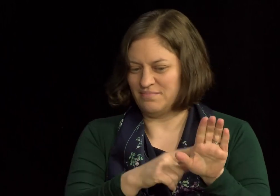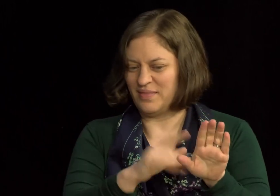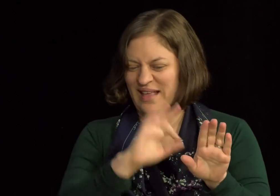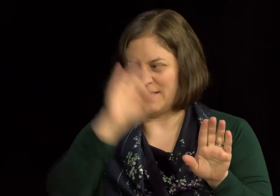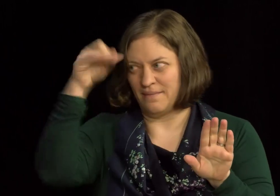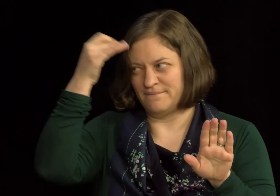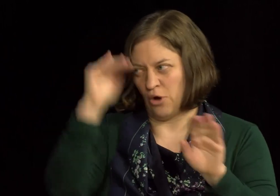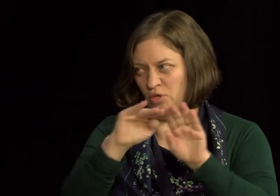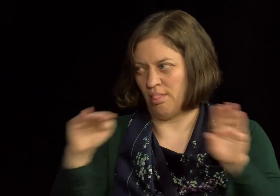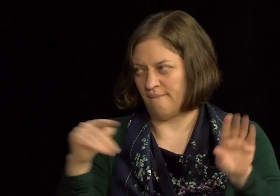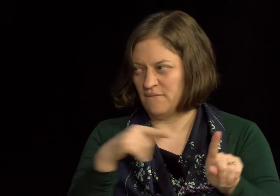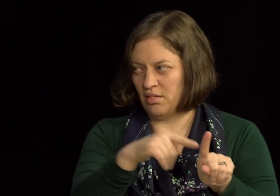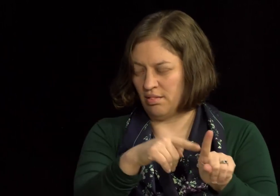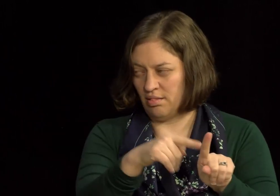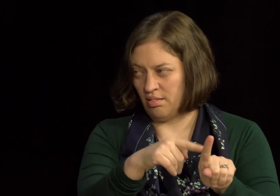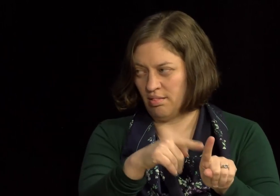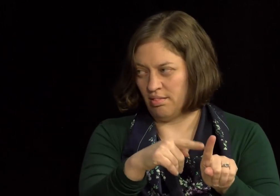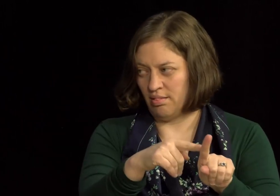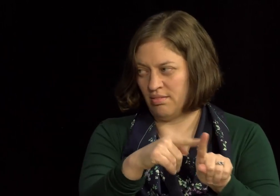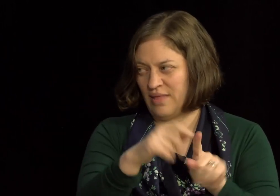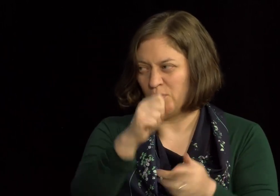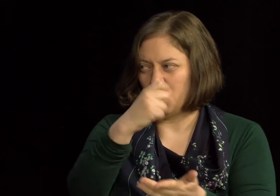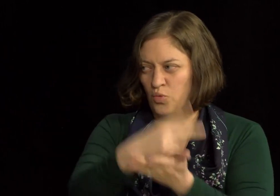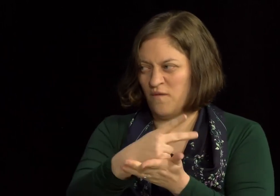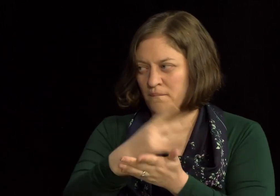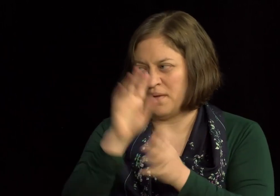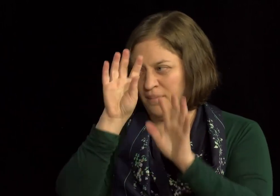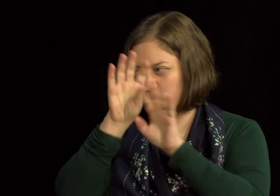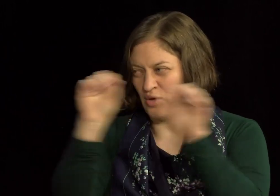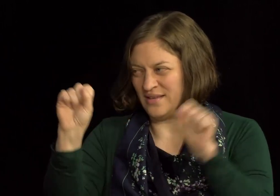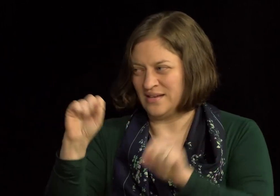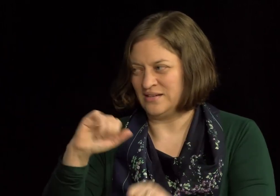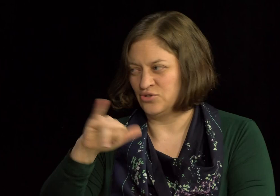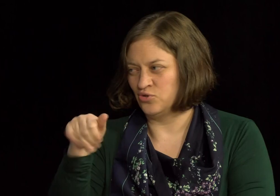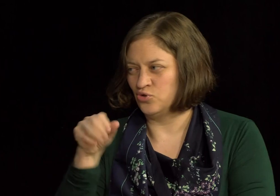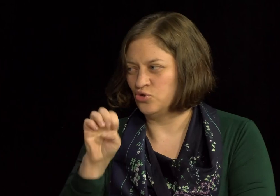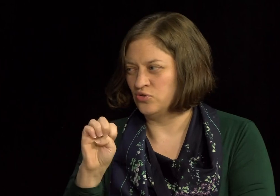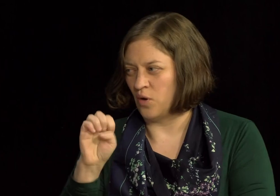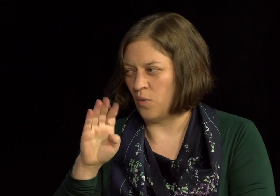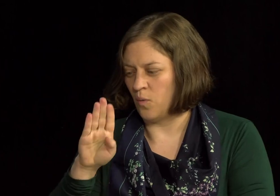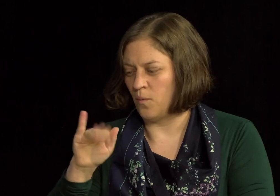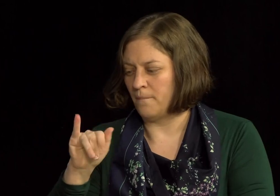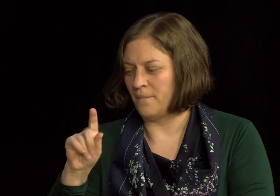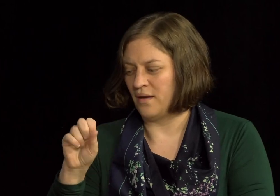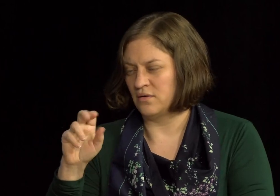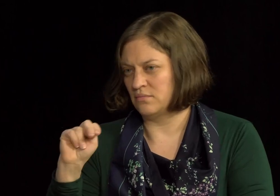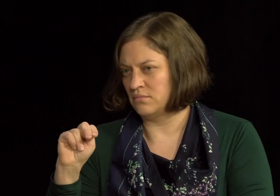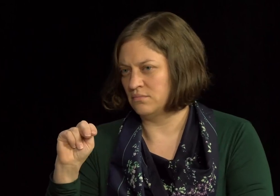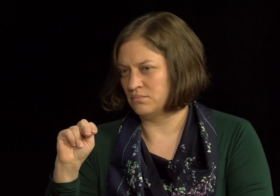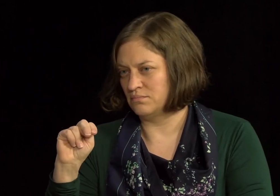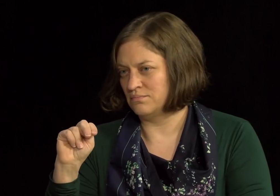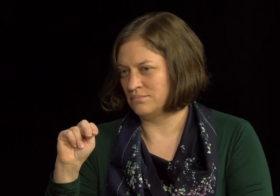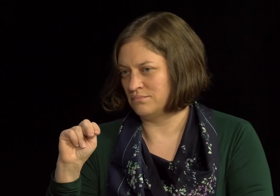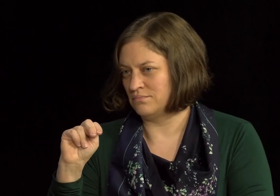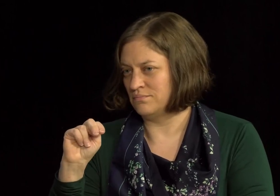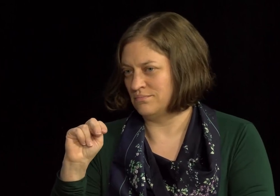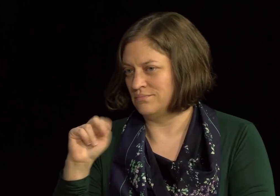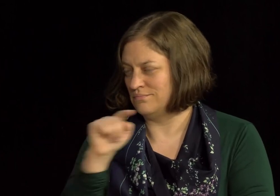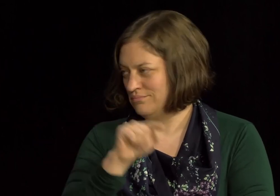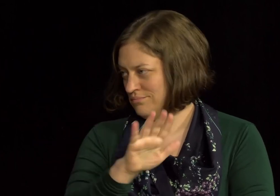which you just referenced. That's at the federal level, that law around that approval that came from, actually, Joe Biden signed that into